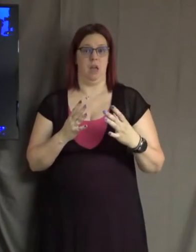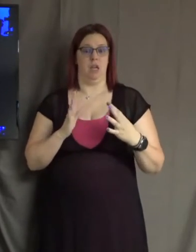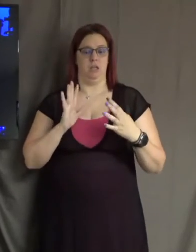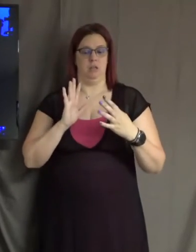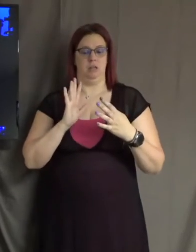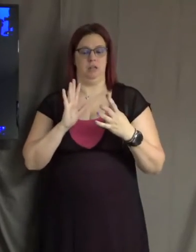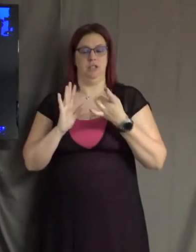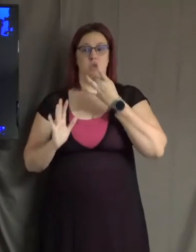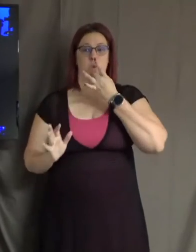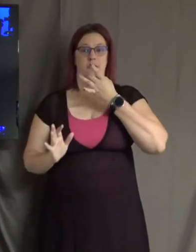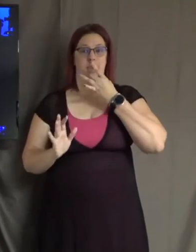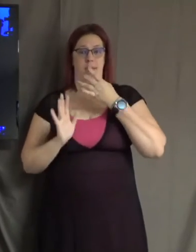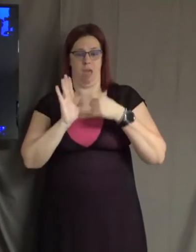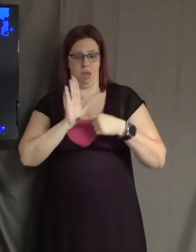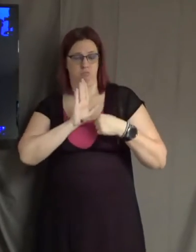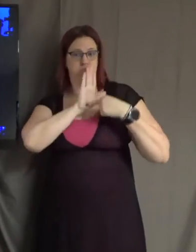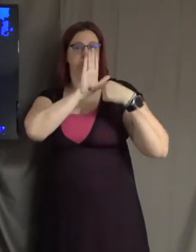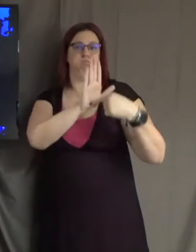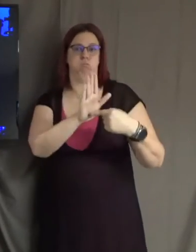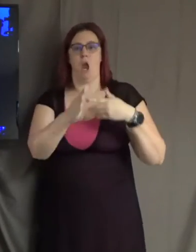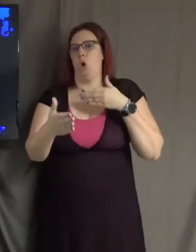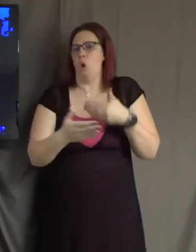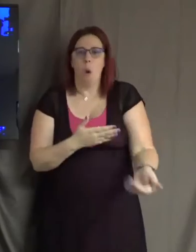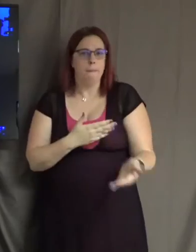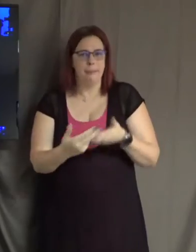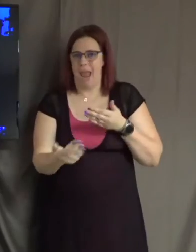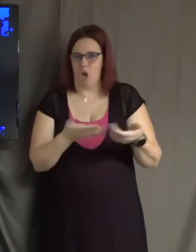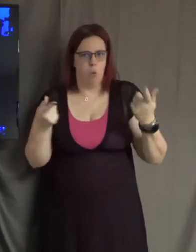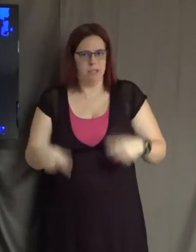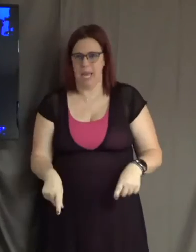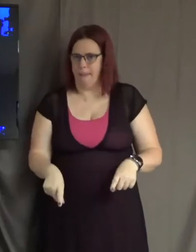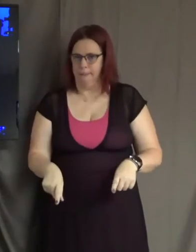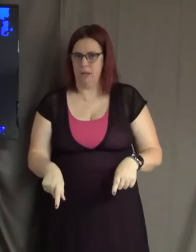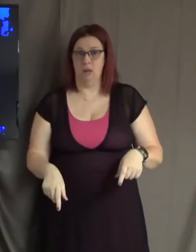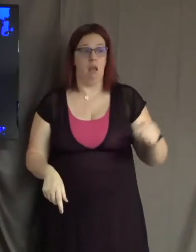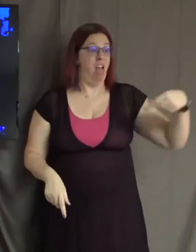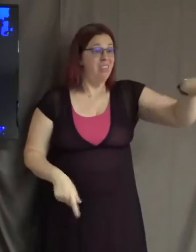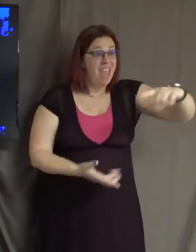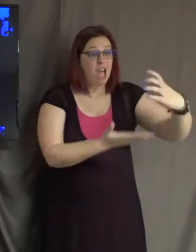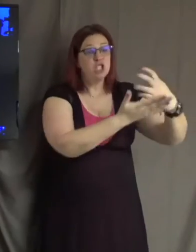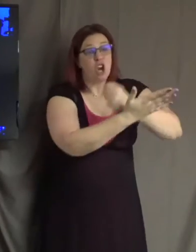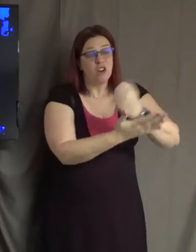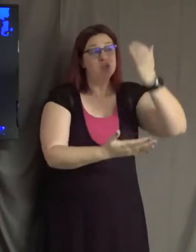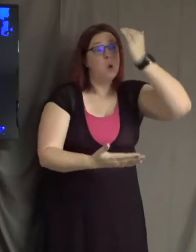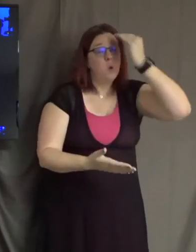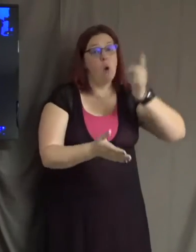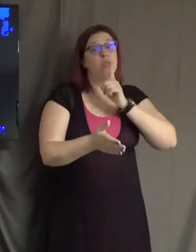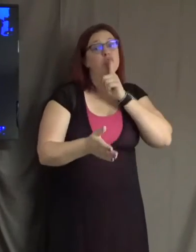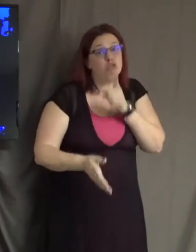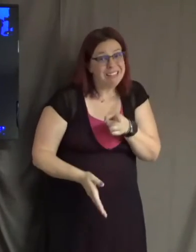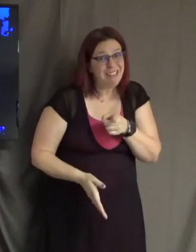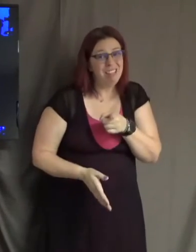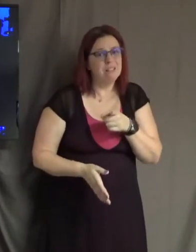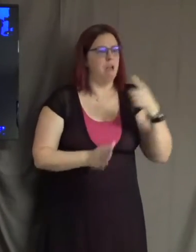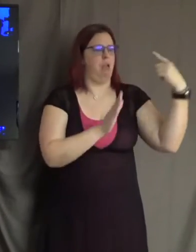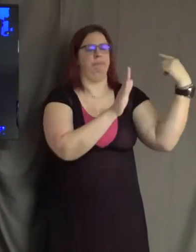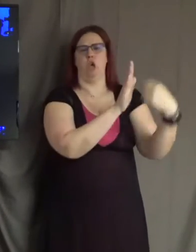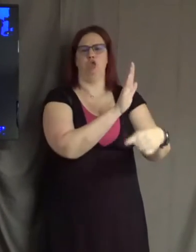what. Not everyone deserves to know the real you. Let them criticize who they think you are. And